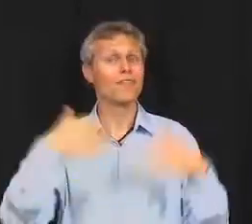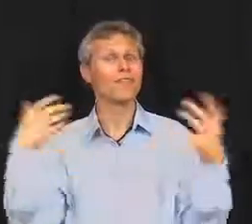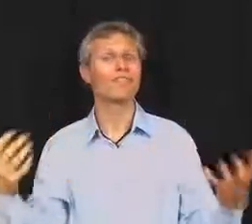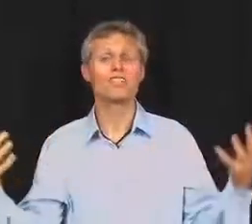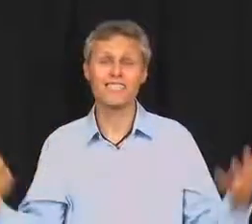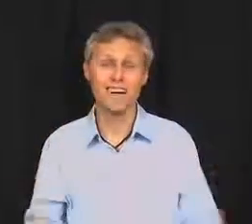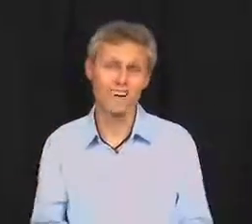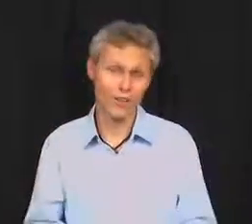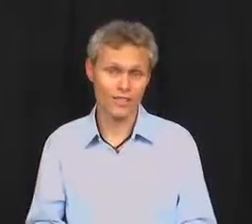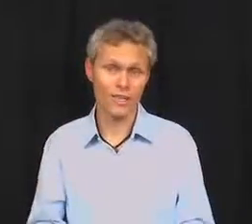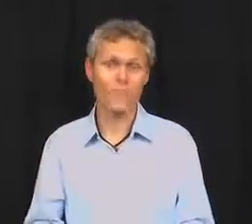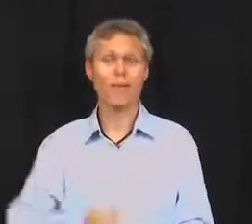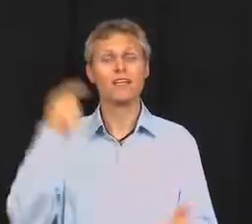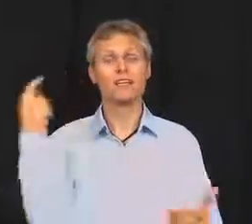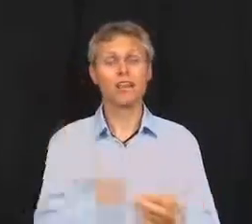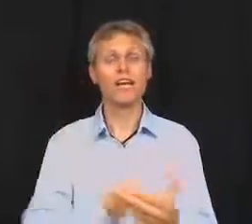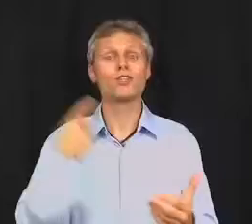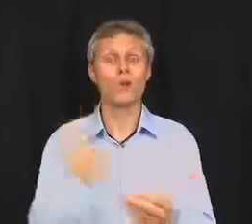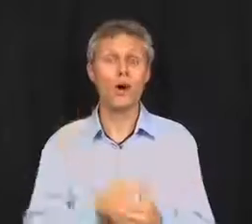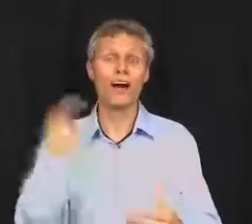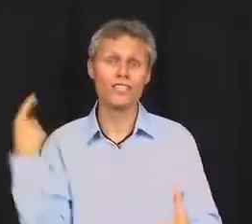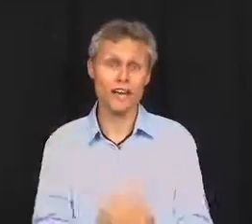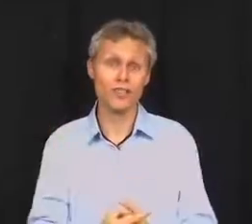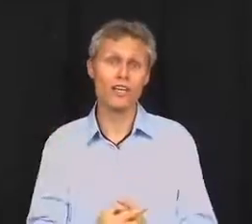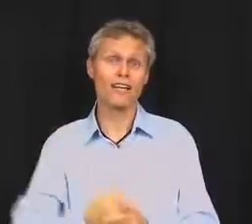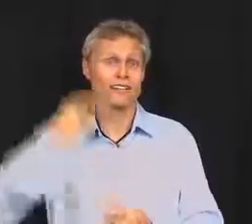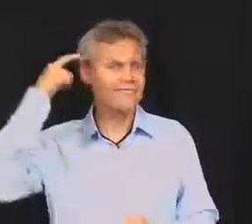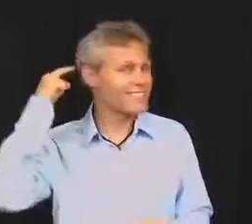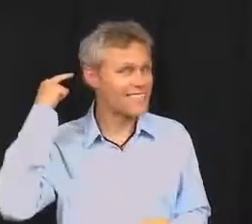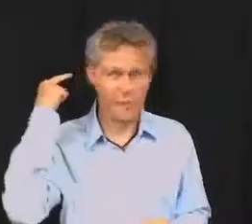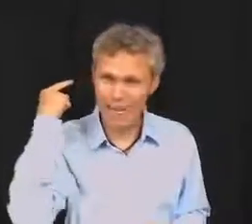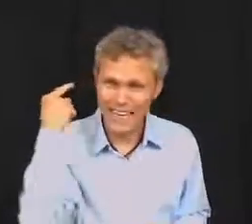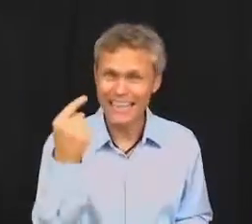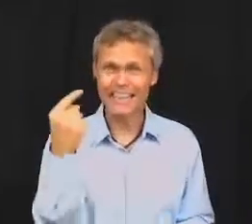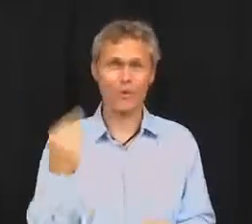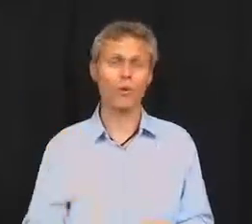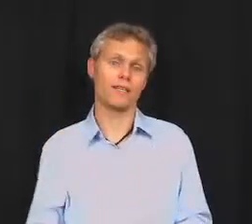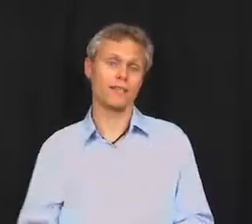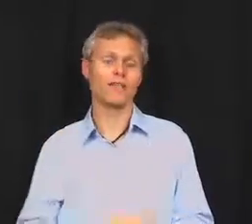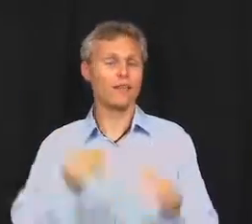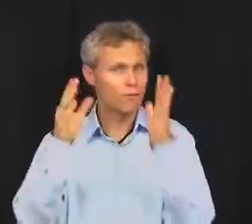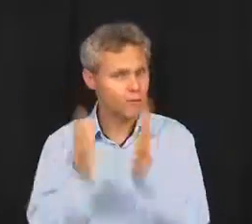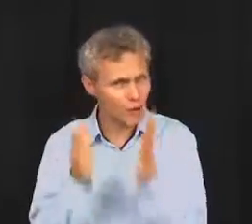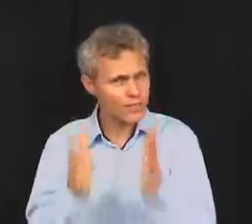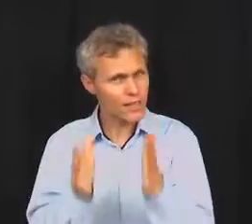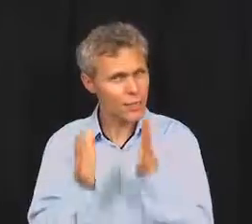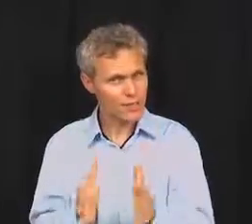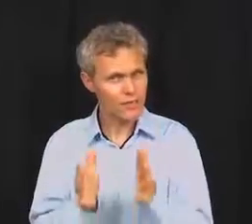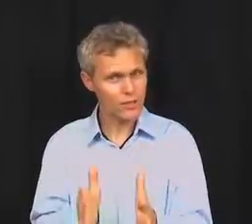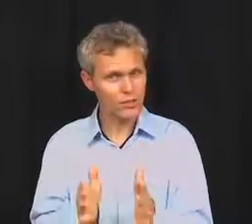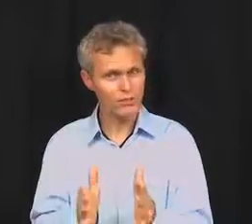They're just tired all the time. Change requires energy. This is the beginning point. The first thing you must do.